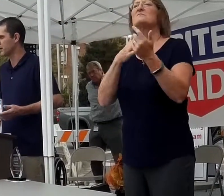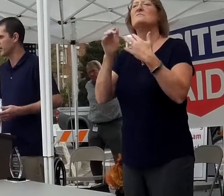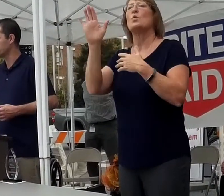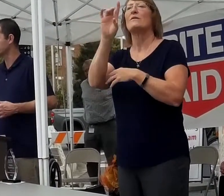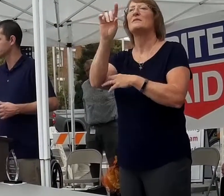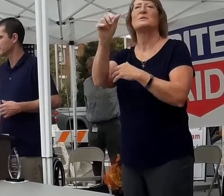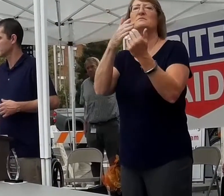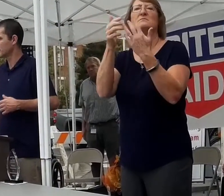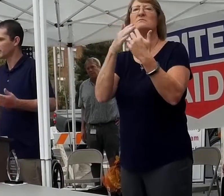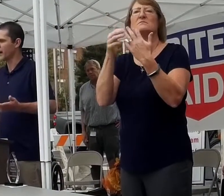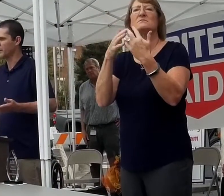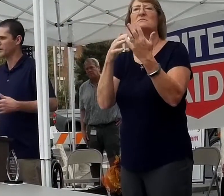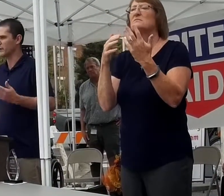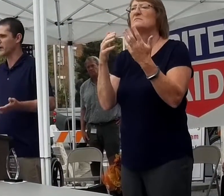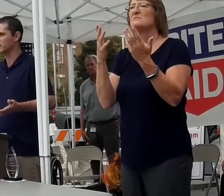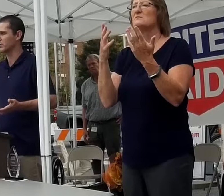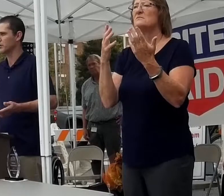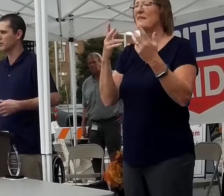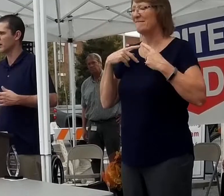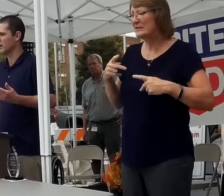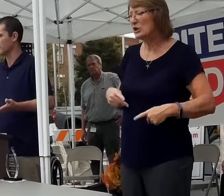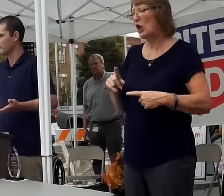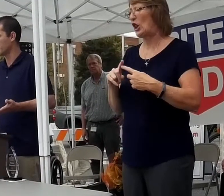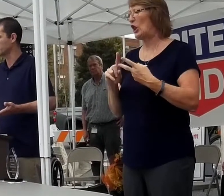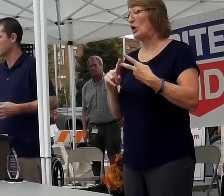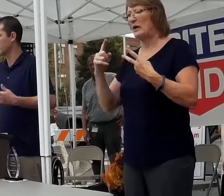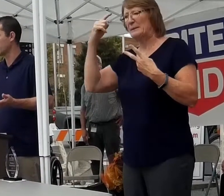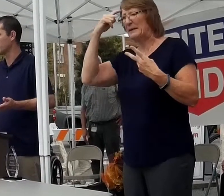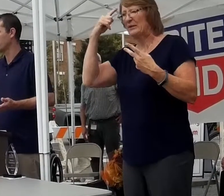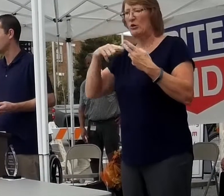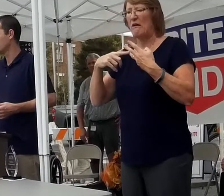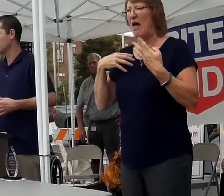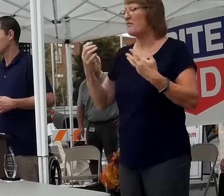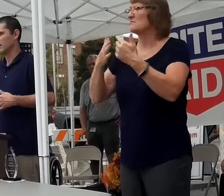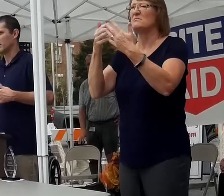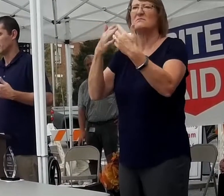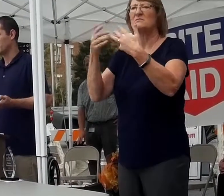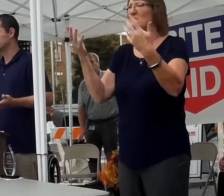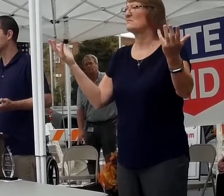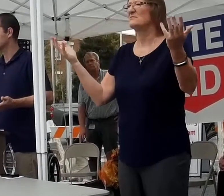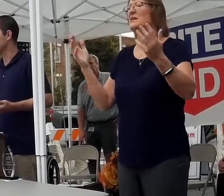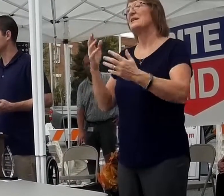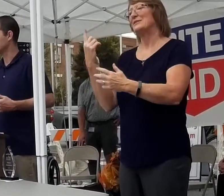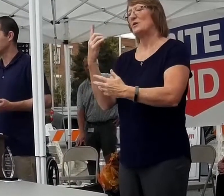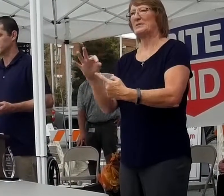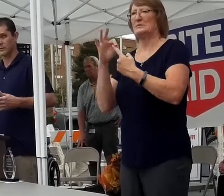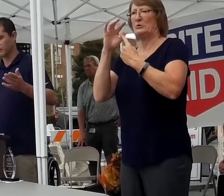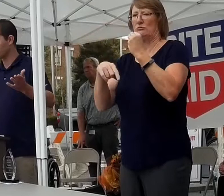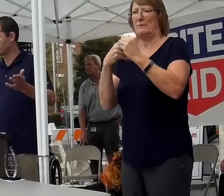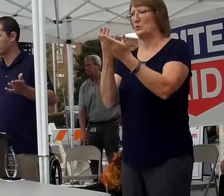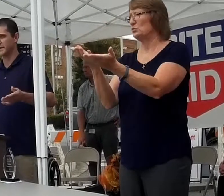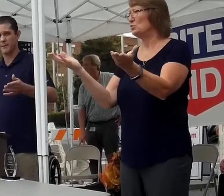your disability is, no matter if it's a physical, mental, or health, there's something special about